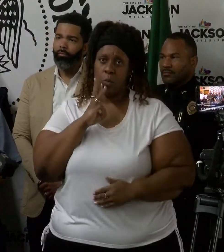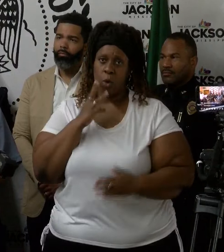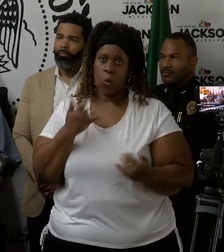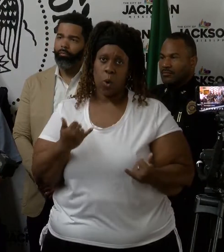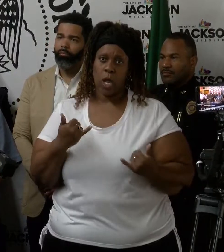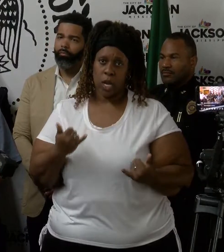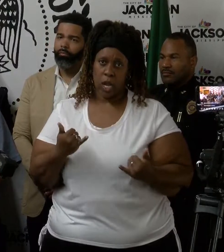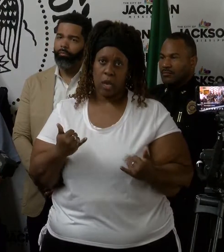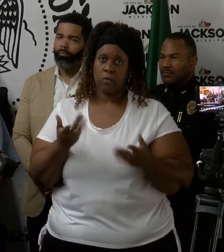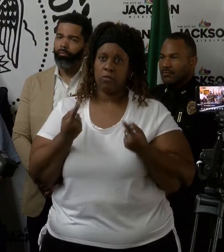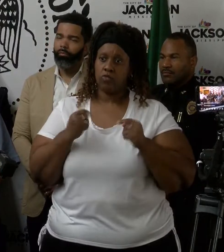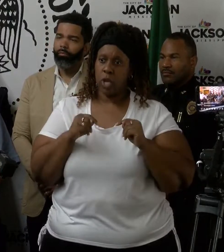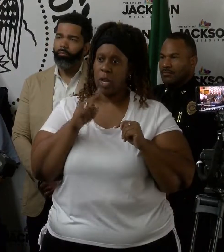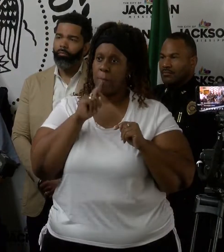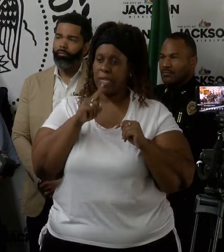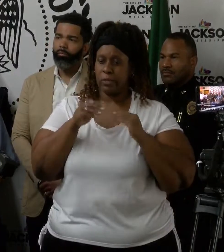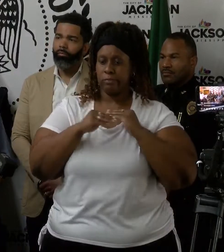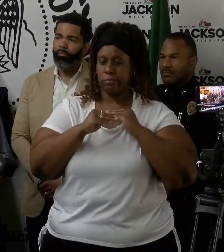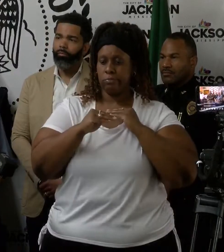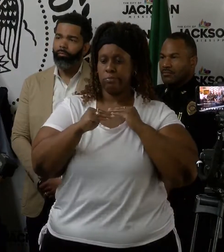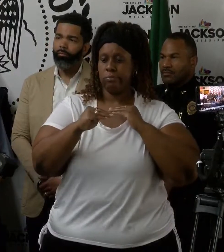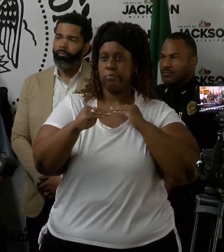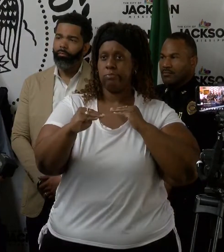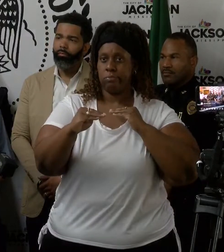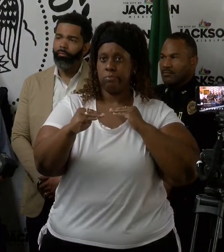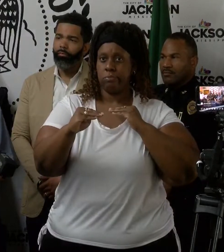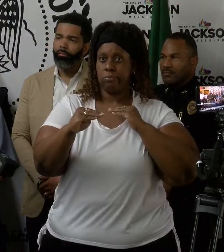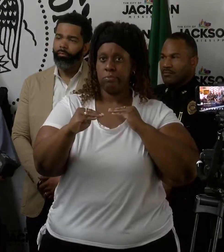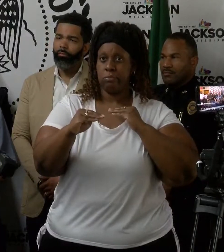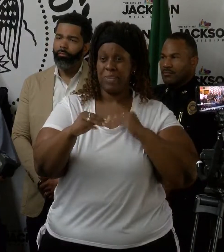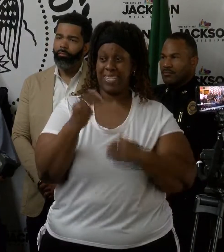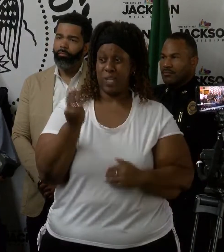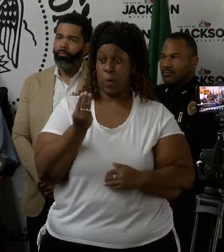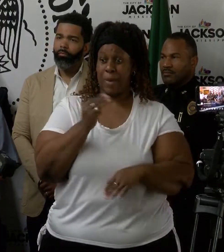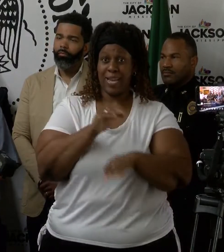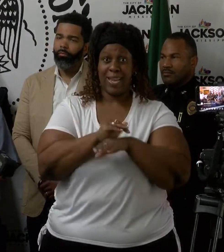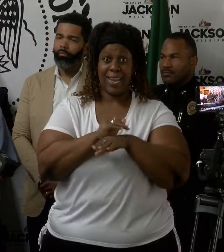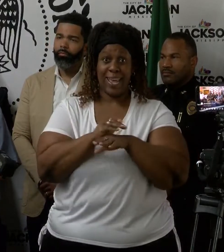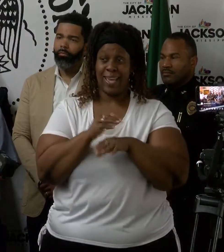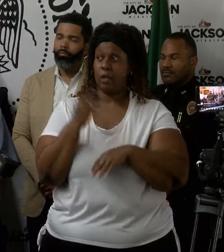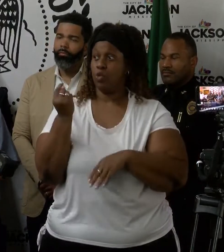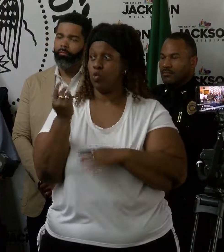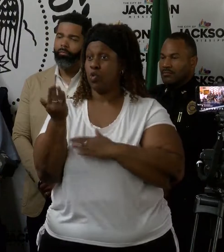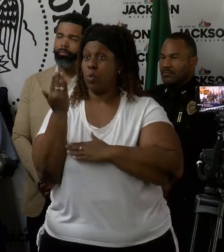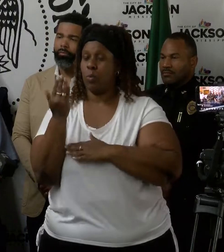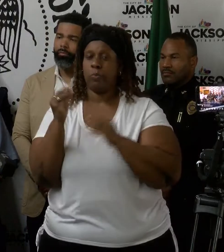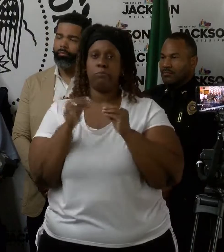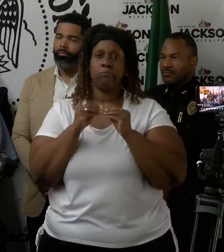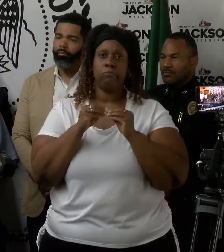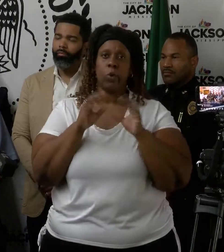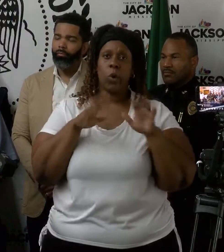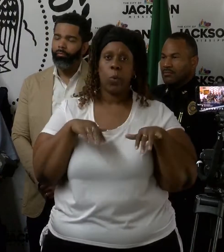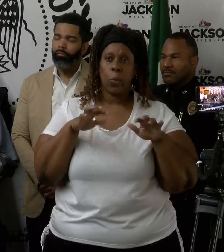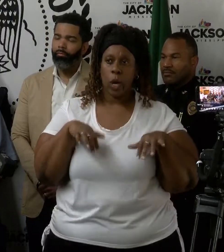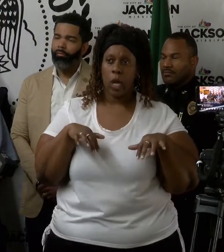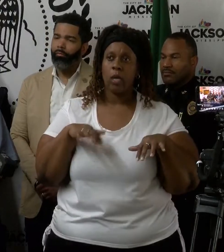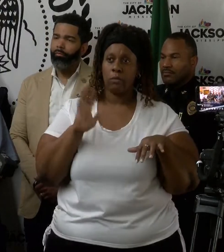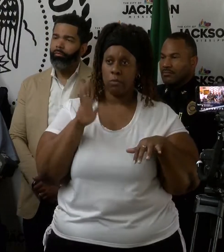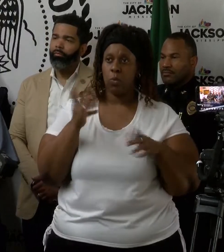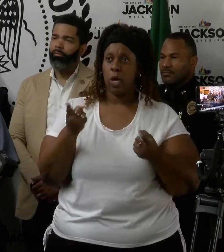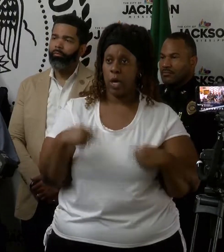attenuate the peak that's going to hit us on Monday night, Tuesday morning. That peak is